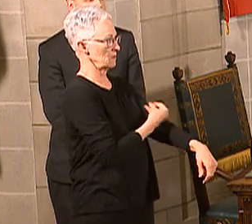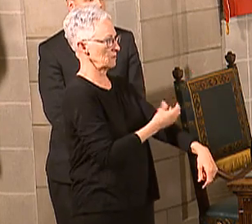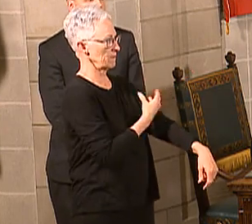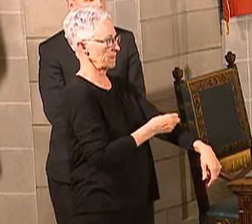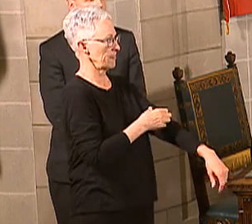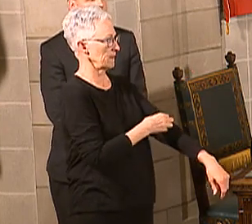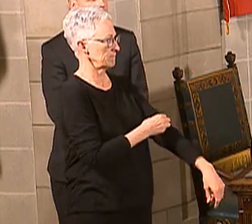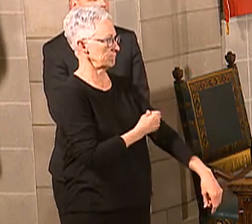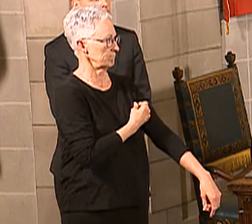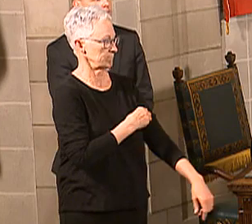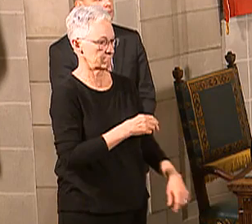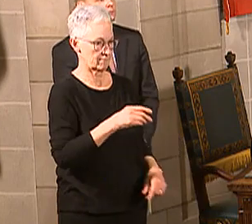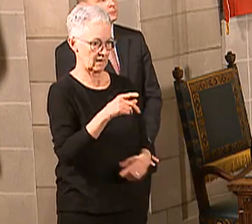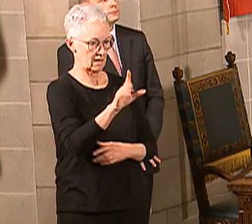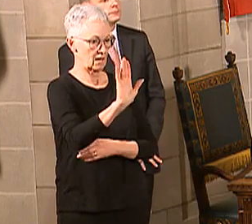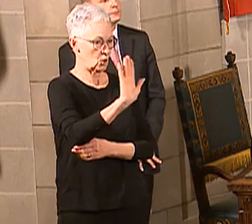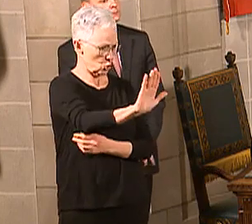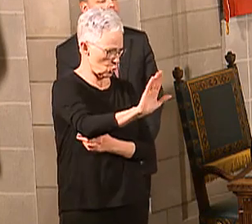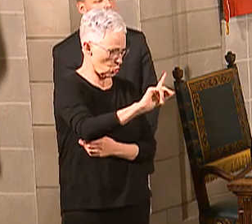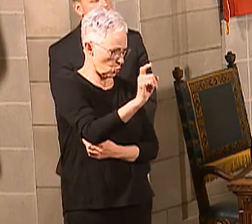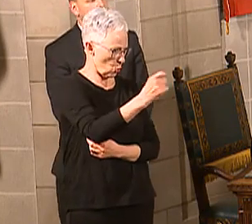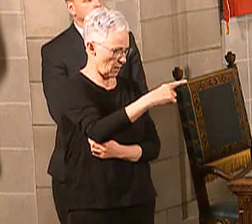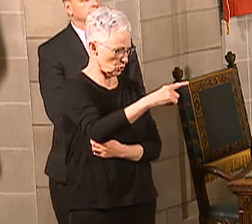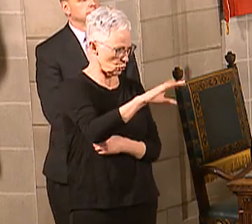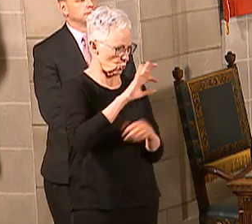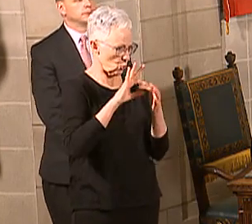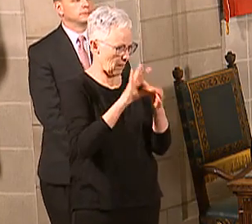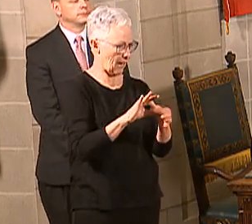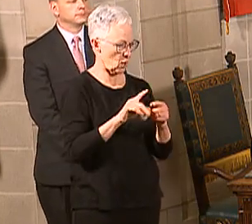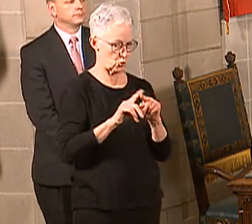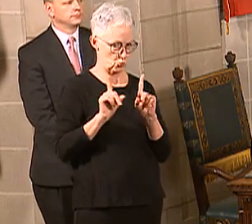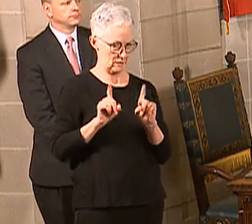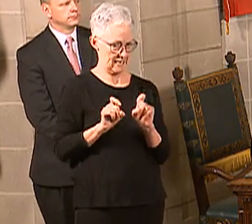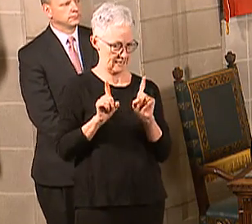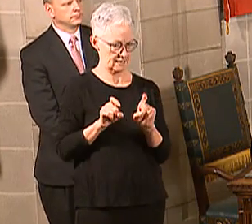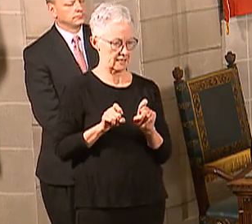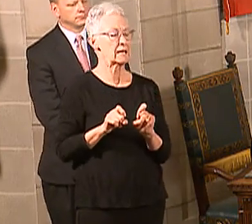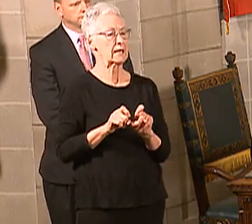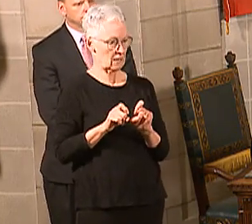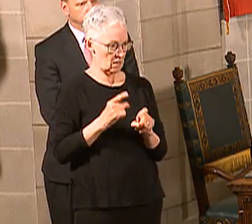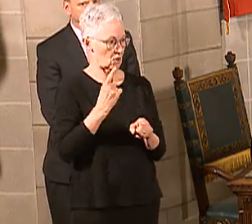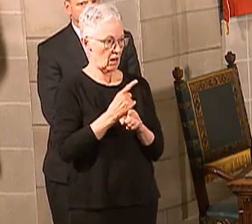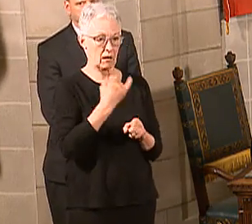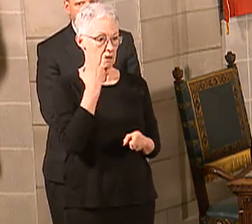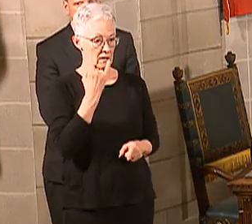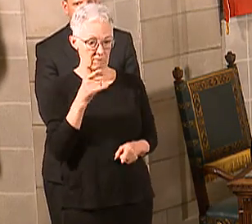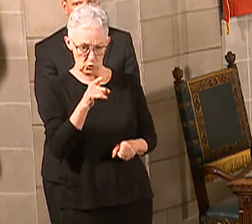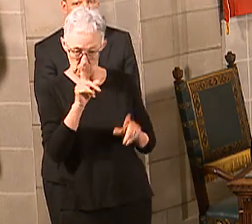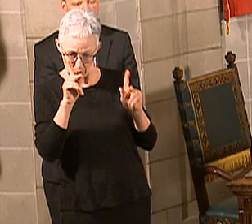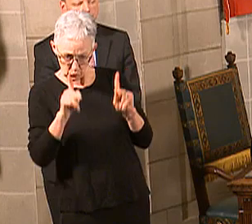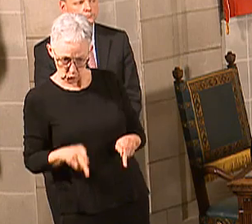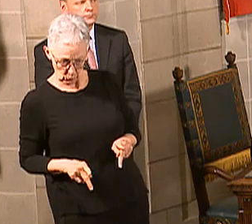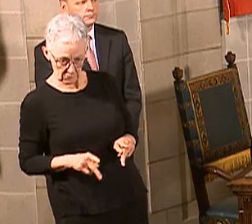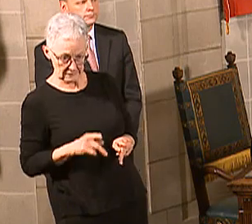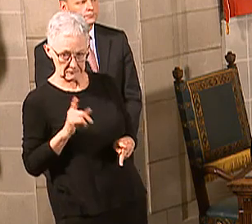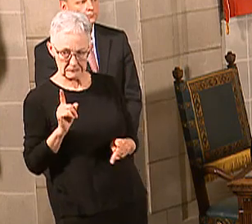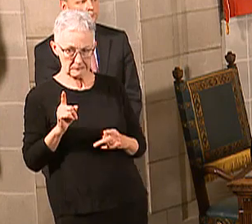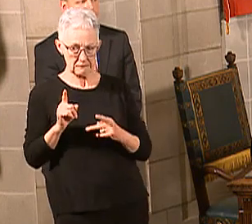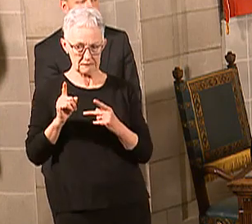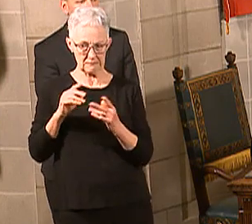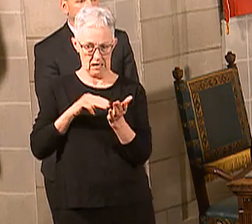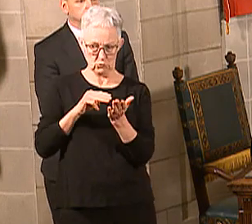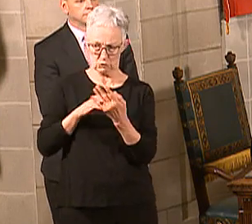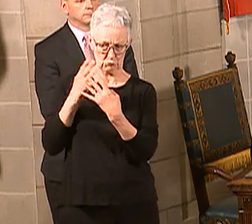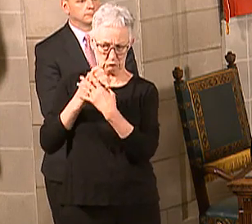question about testing. So, yes, it's absolutely possible that if you are one of those people who doesn't fit the criteria to get a coronavirus test at this point